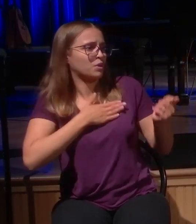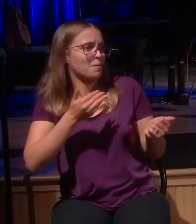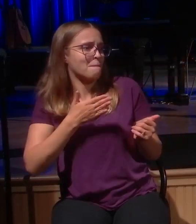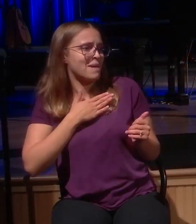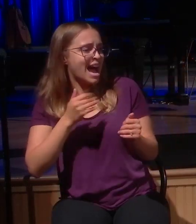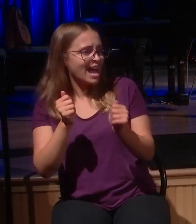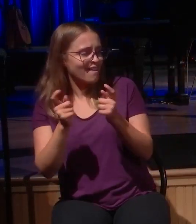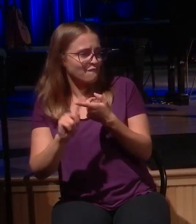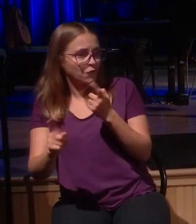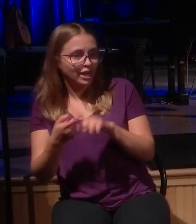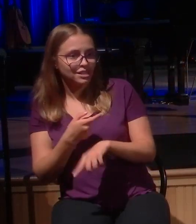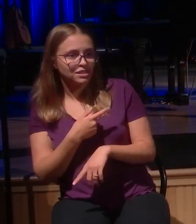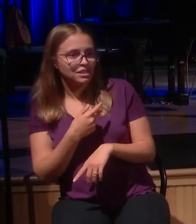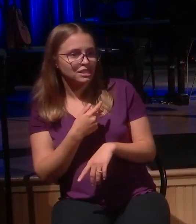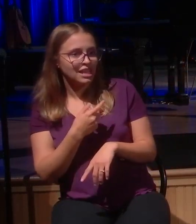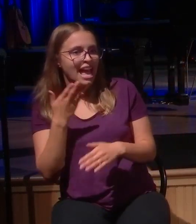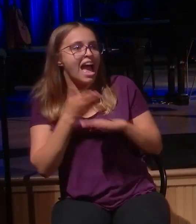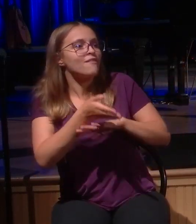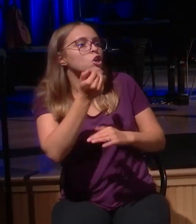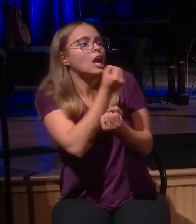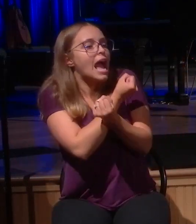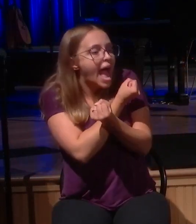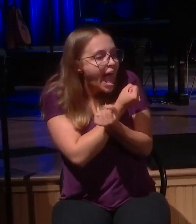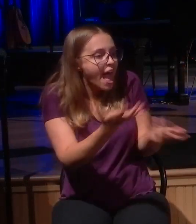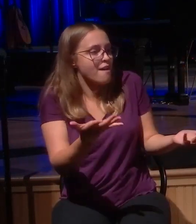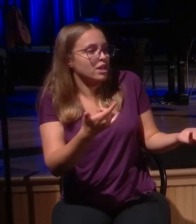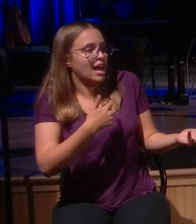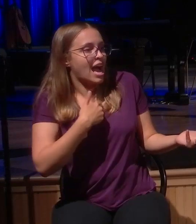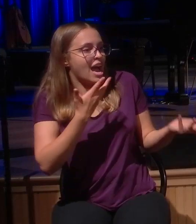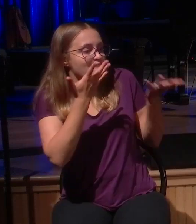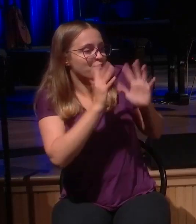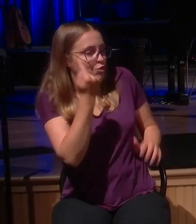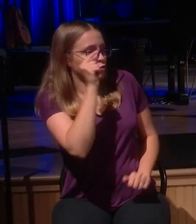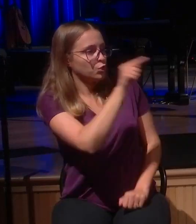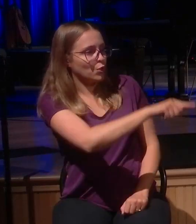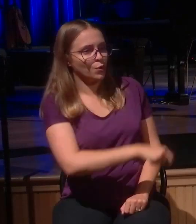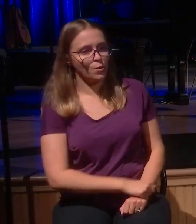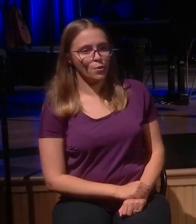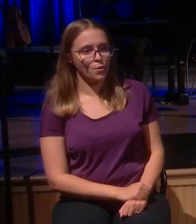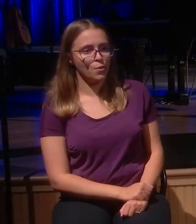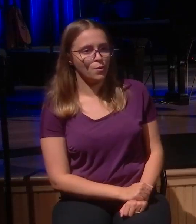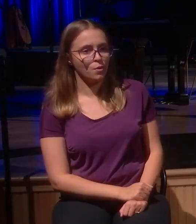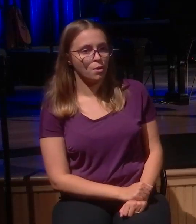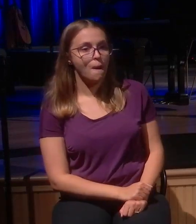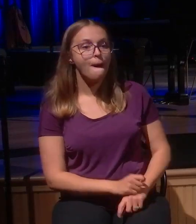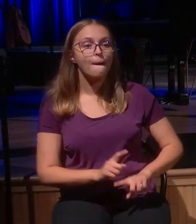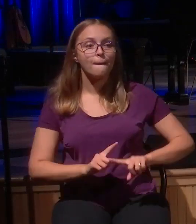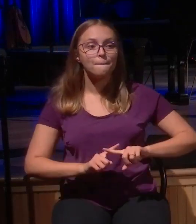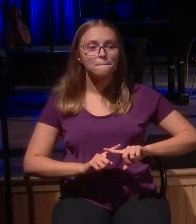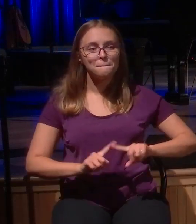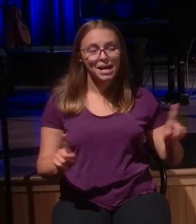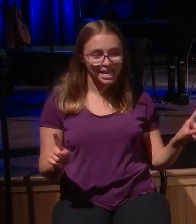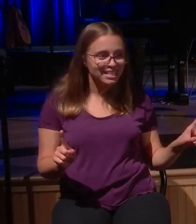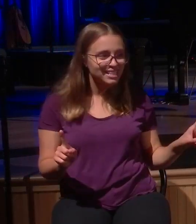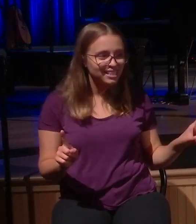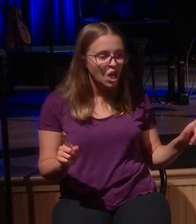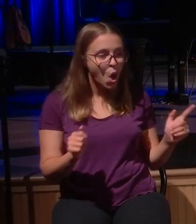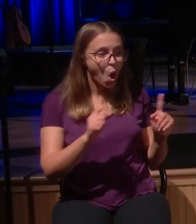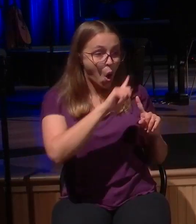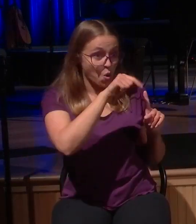Verse 30. But when the son of yours. We had to be careful there. Son of